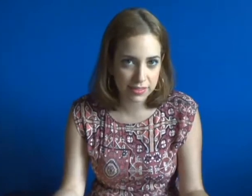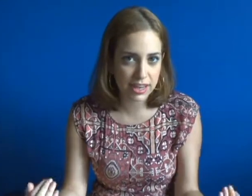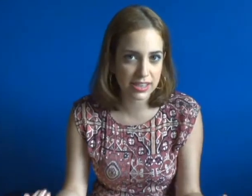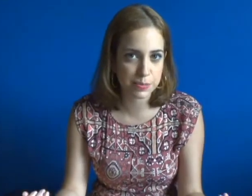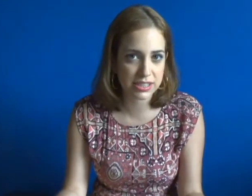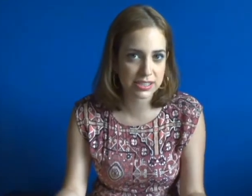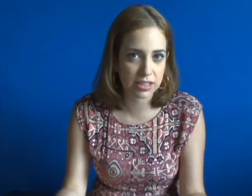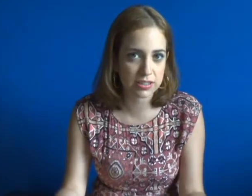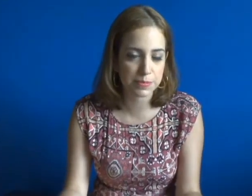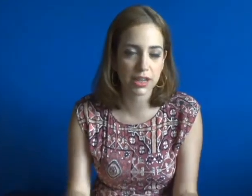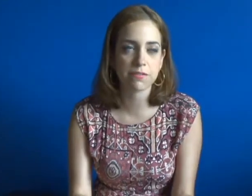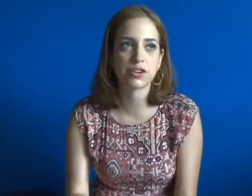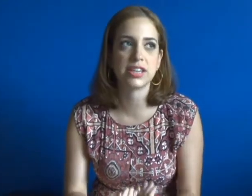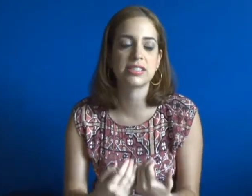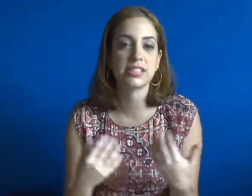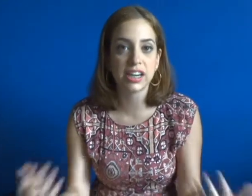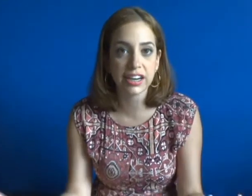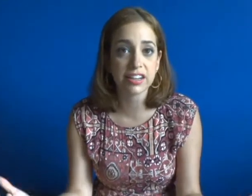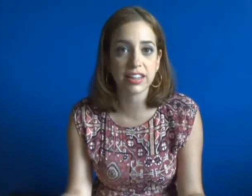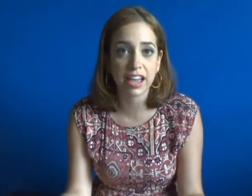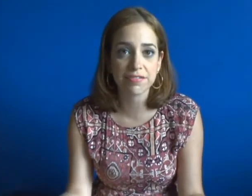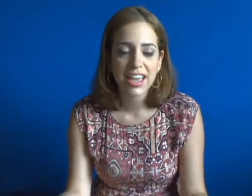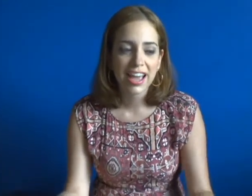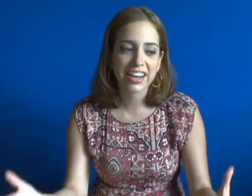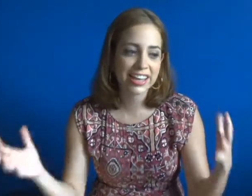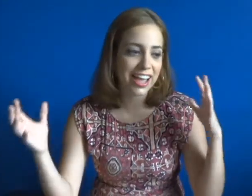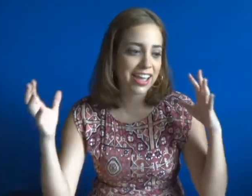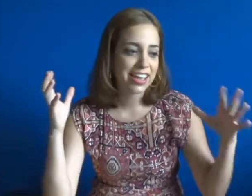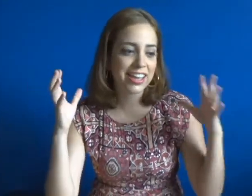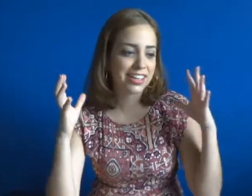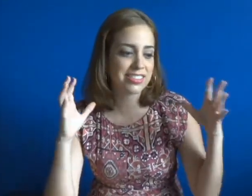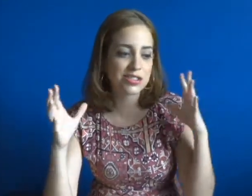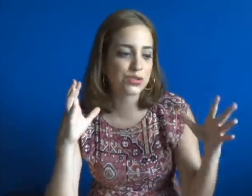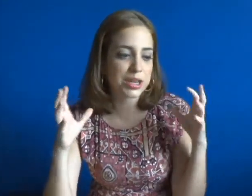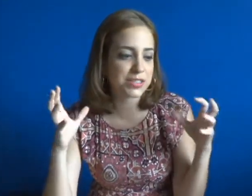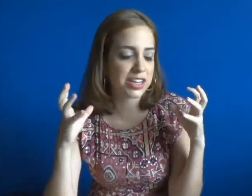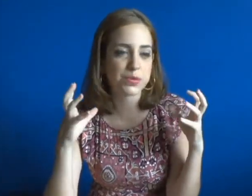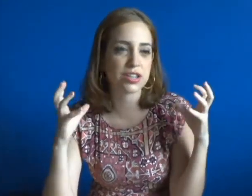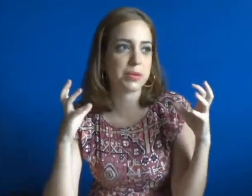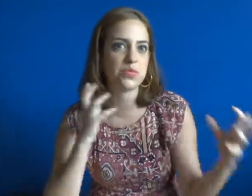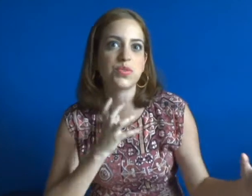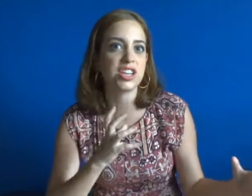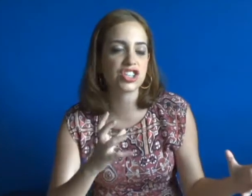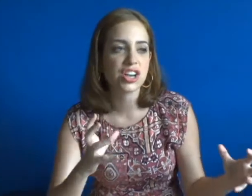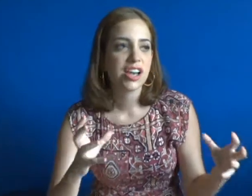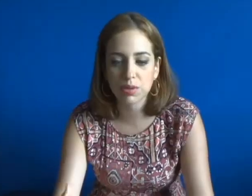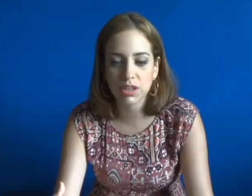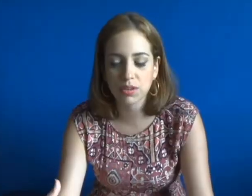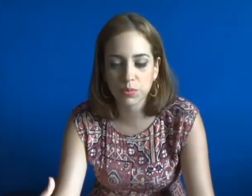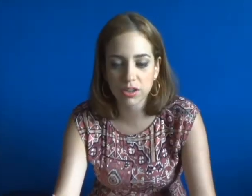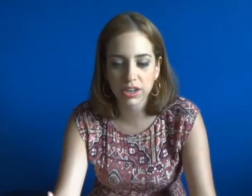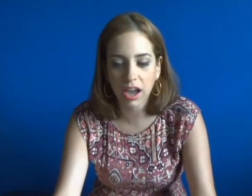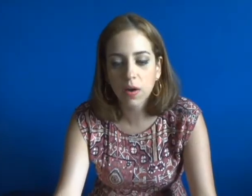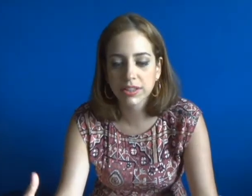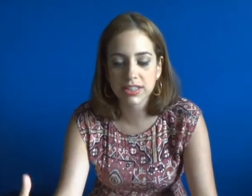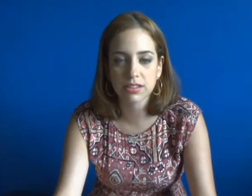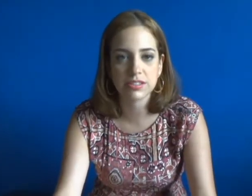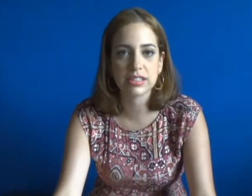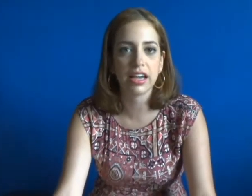man that has been a salesman for his entire life and he had these dreams that he was going to be rich. We are now at the end of his